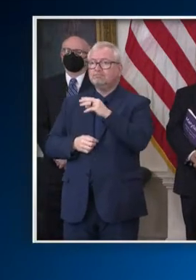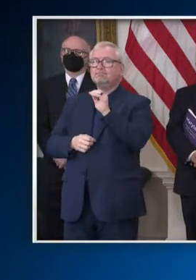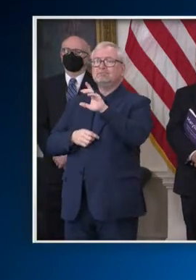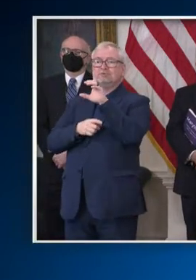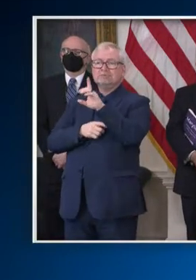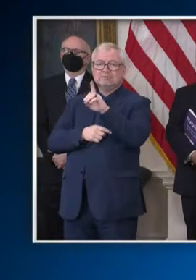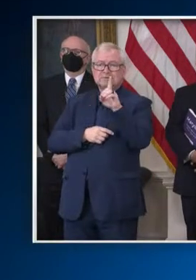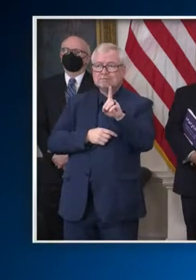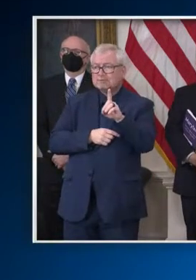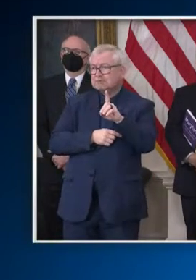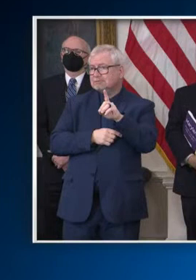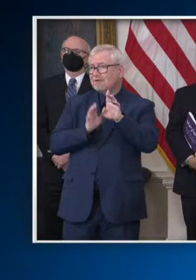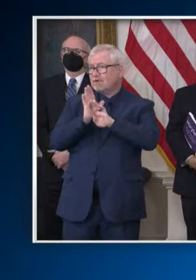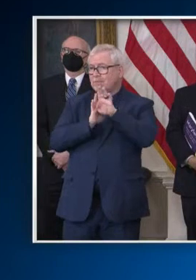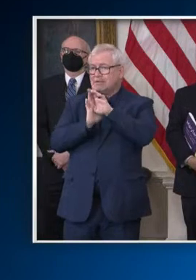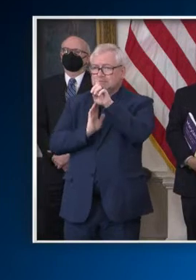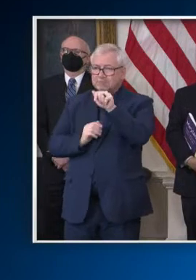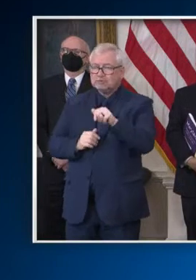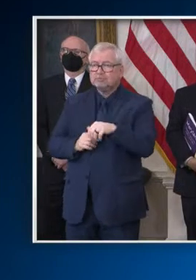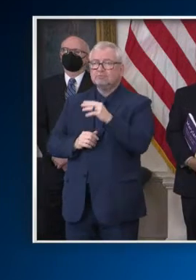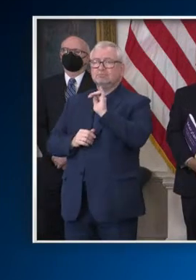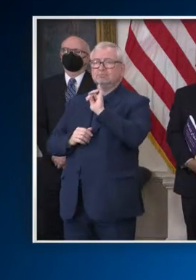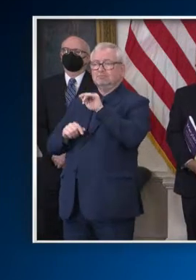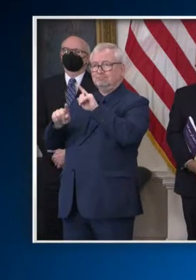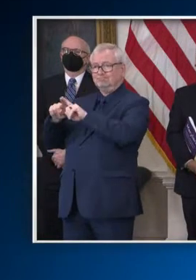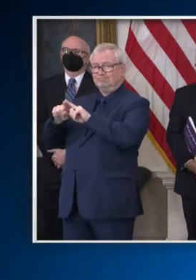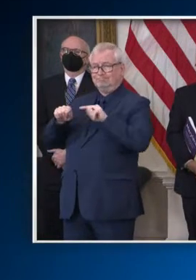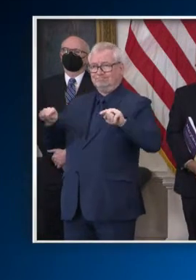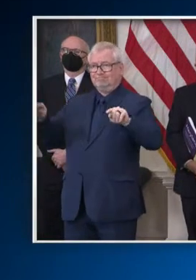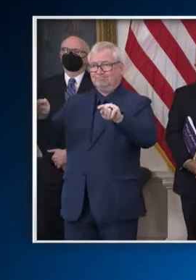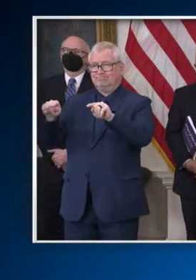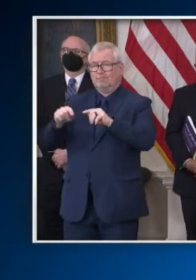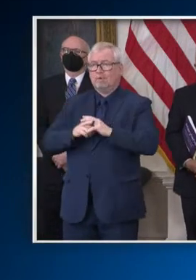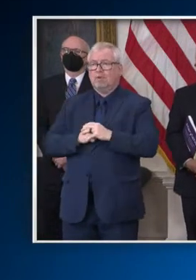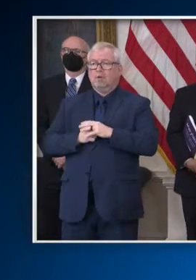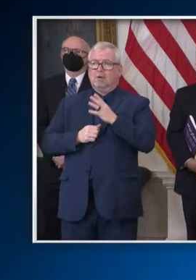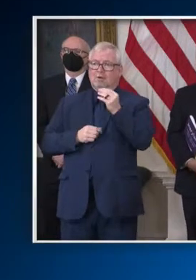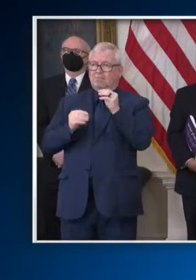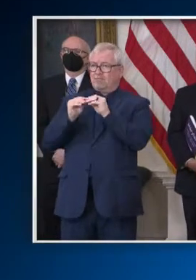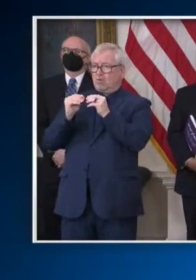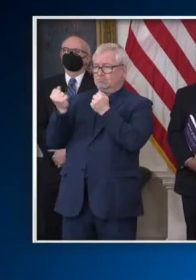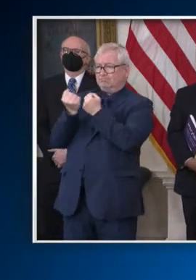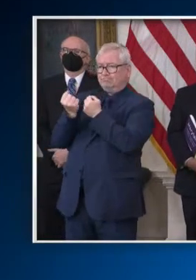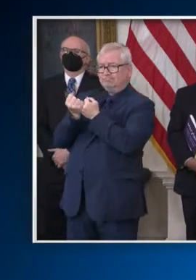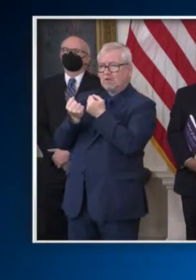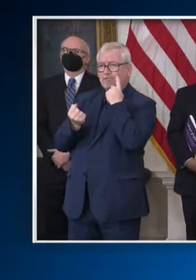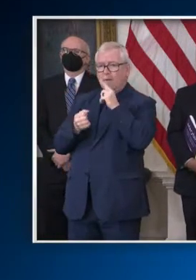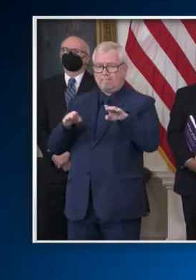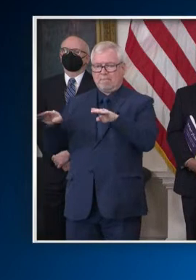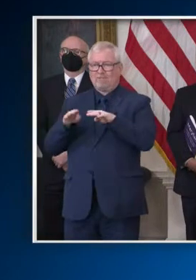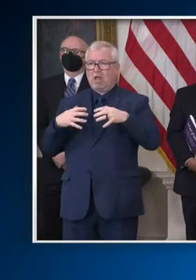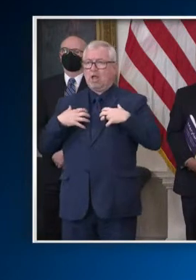provides additional support for behavioral health providers, and establishes new equity programs